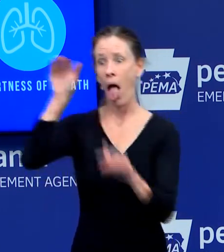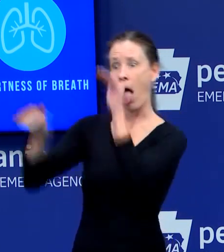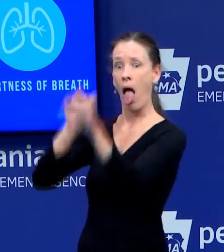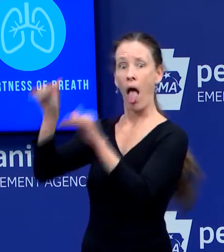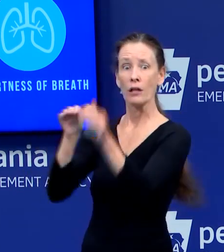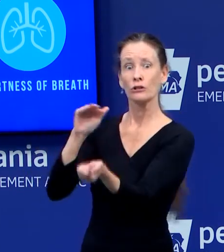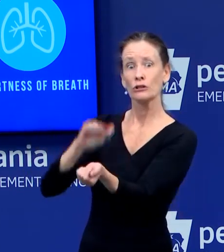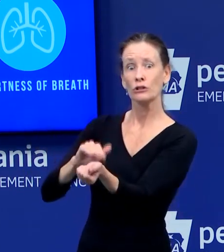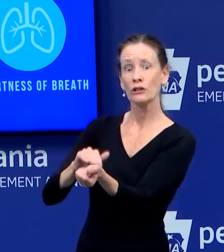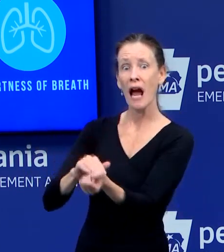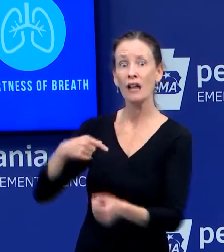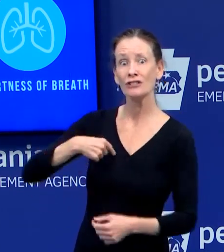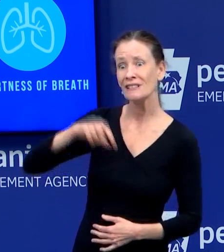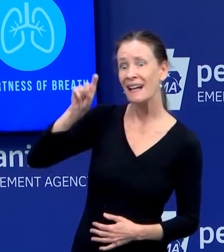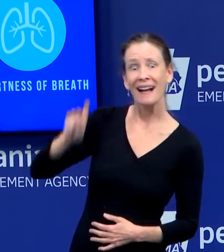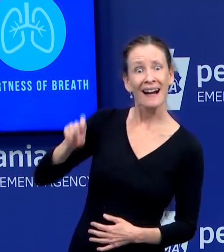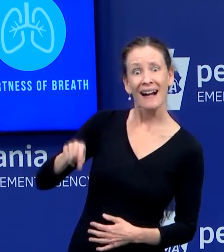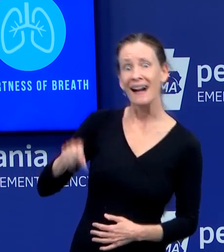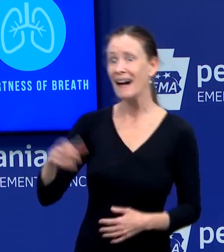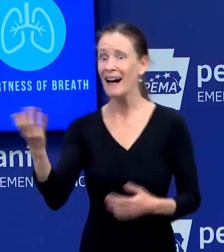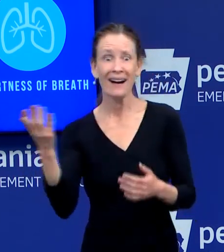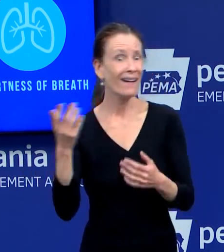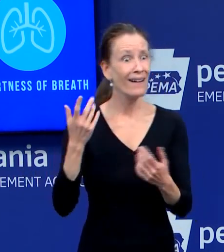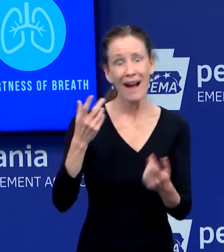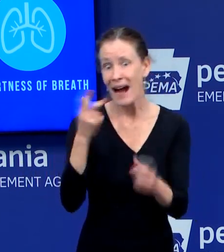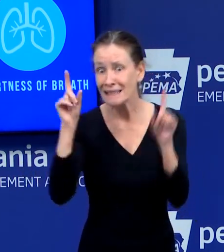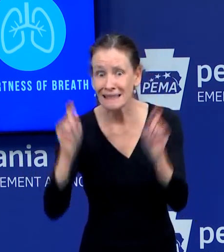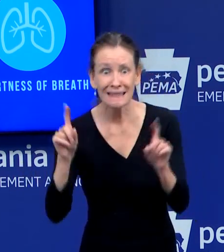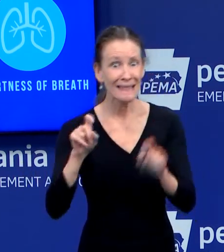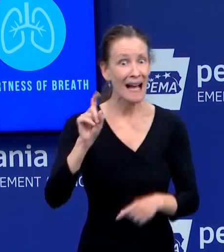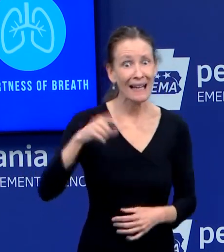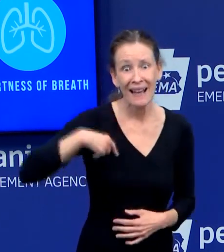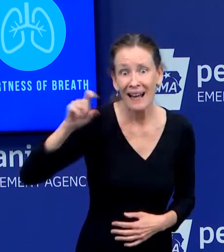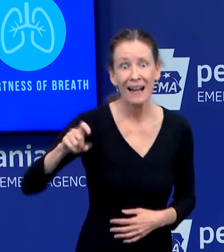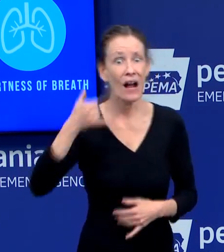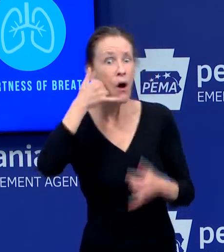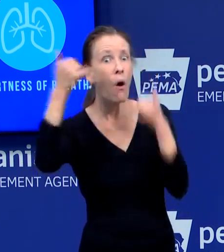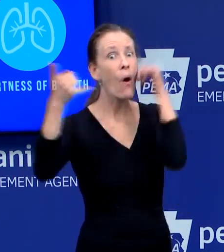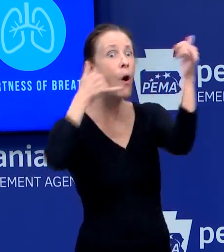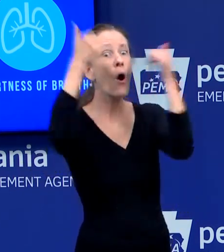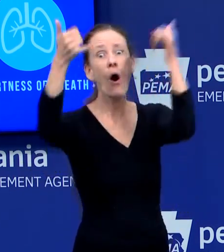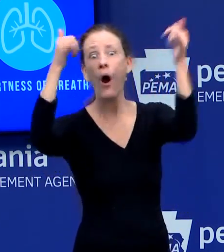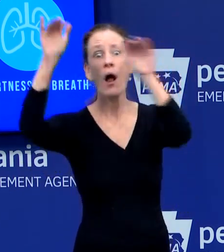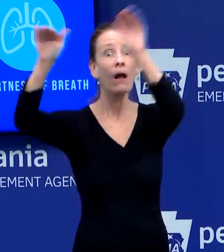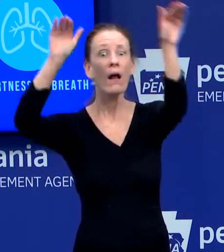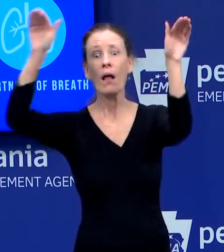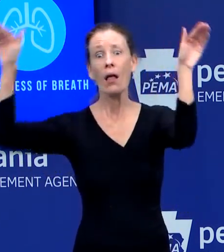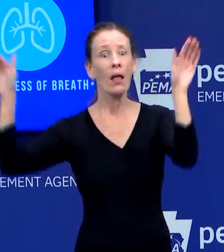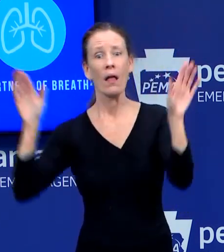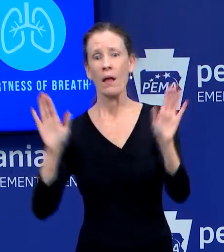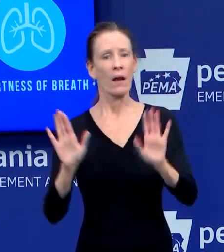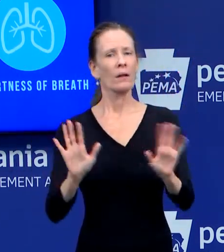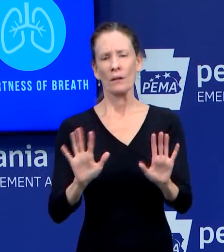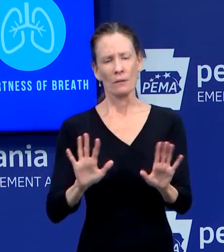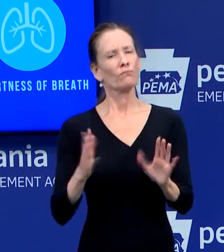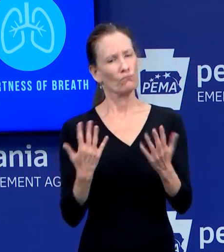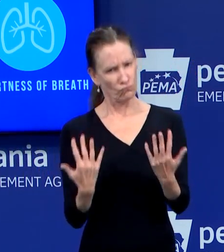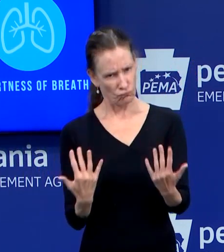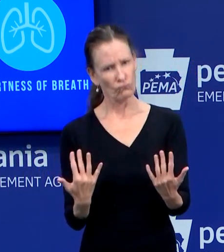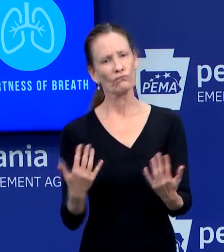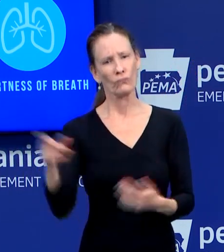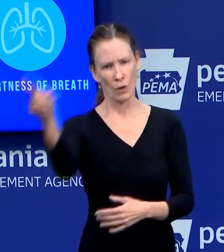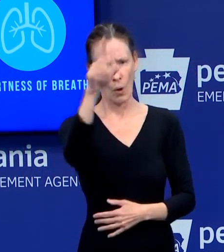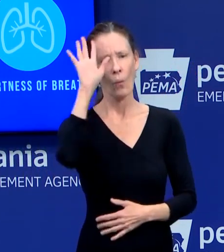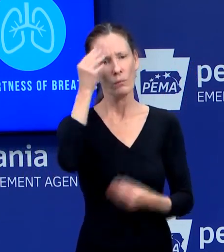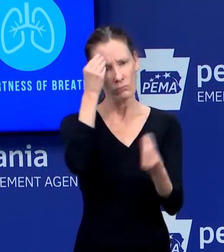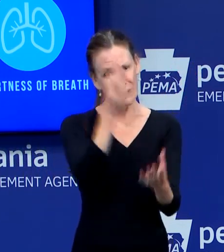providers, that work with hospitals and health systems and will work with them on specimen collection, transportation and testing. So there